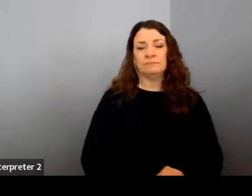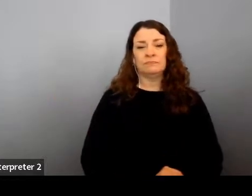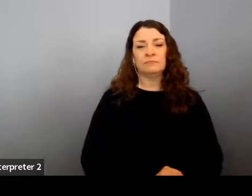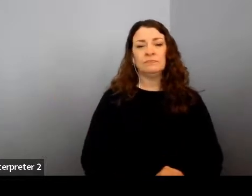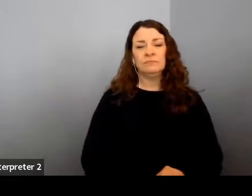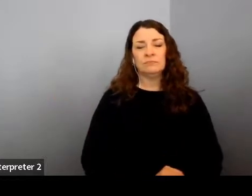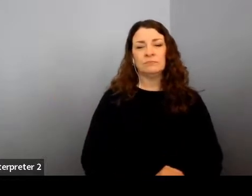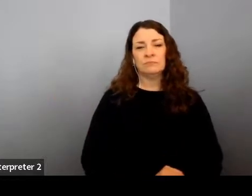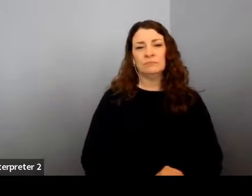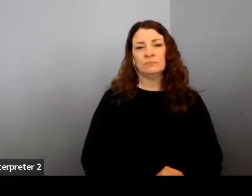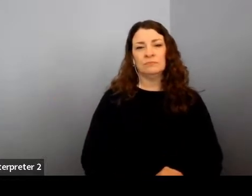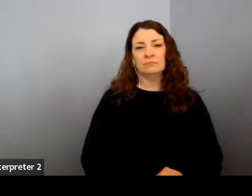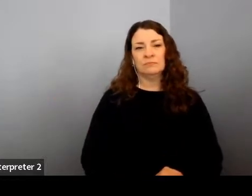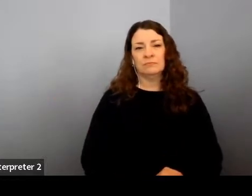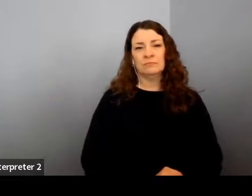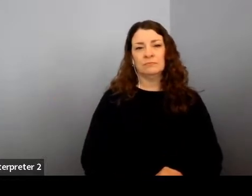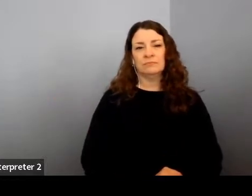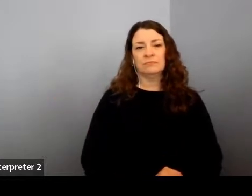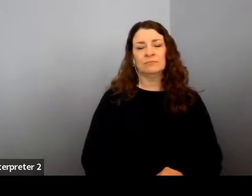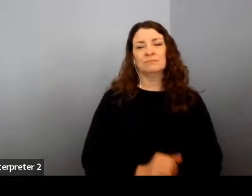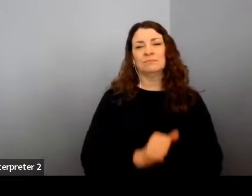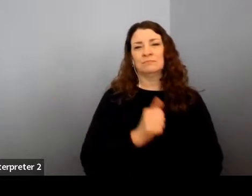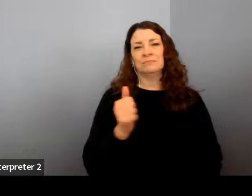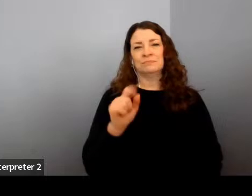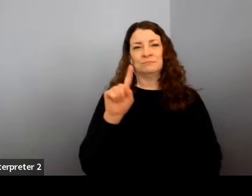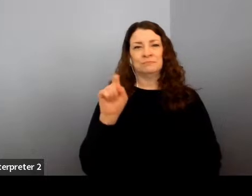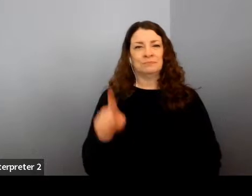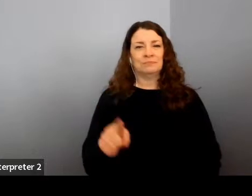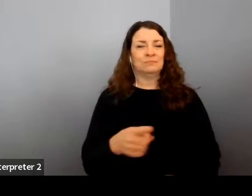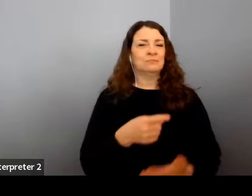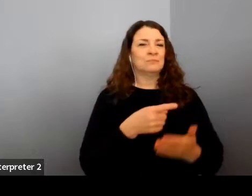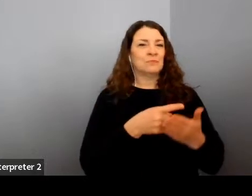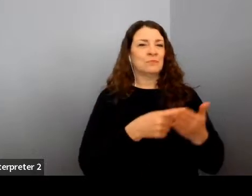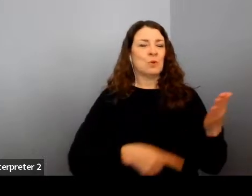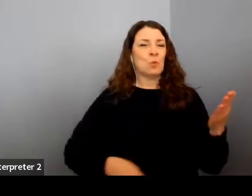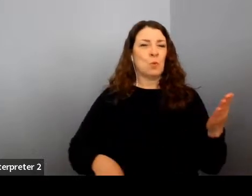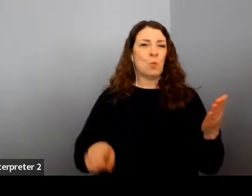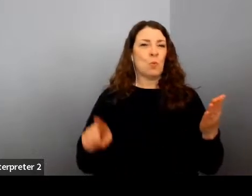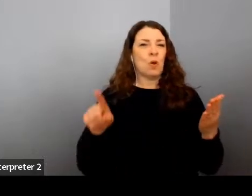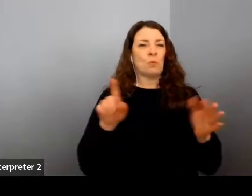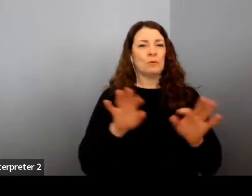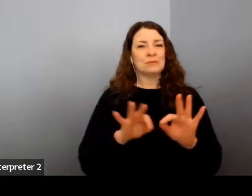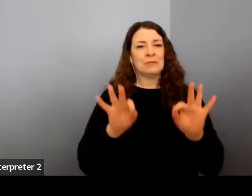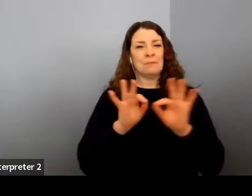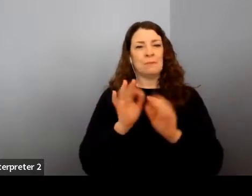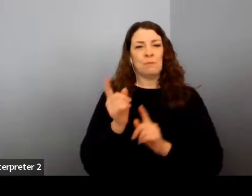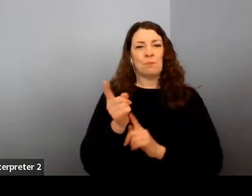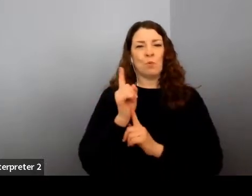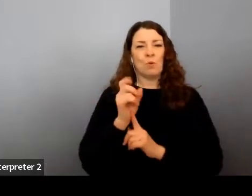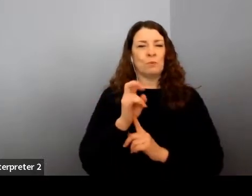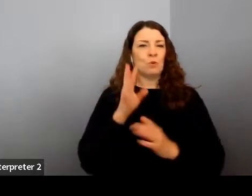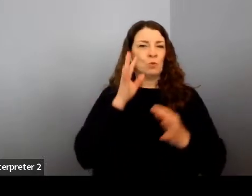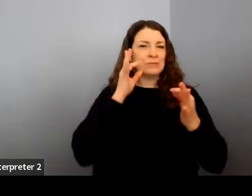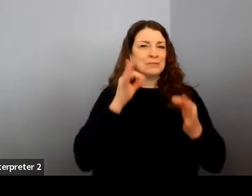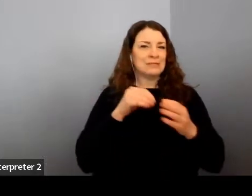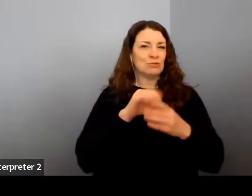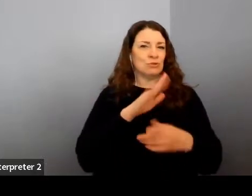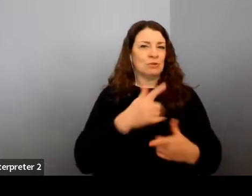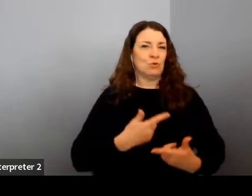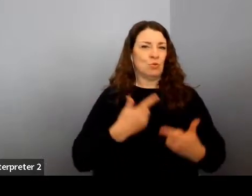Okay, looks like we got another. One more question. What was a pivotal moment or choice in your life that got you where you are today?